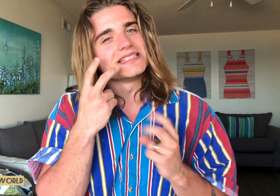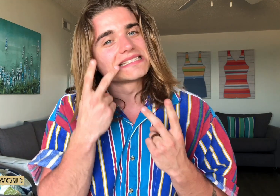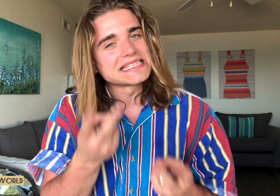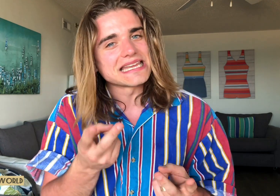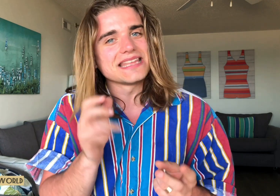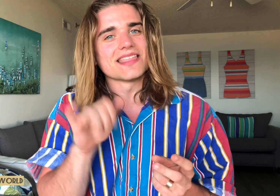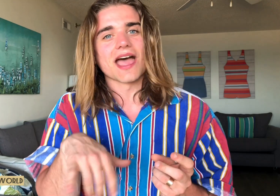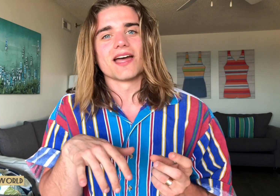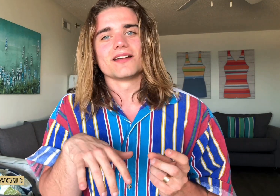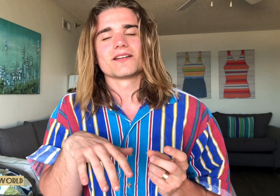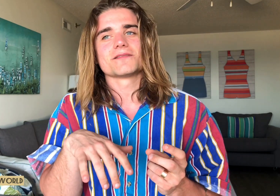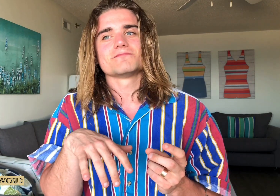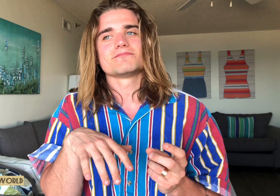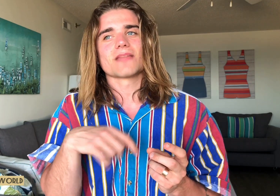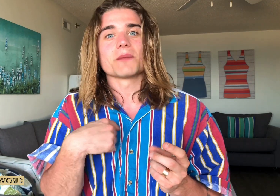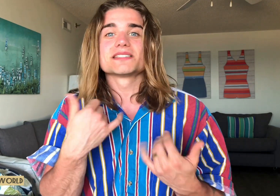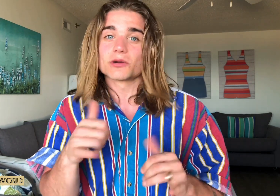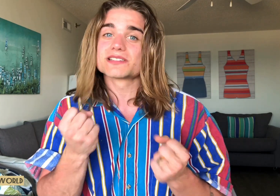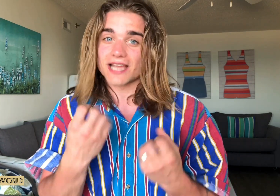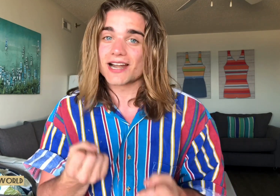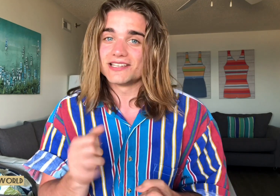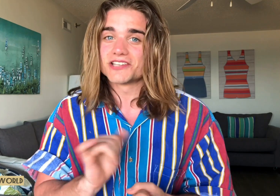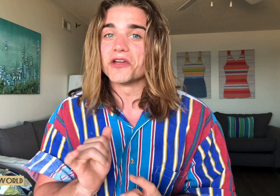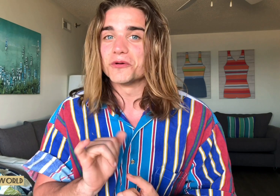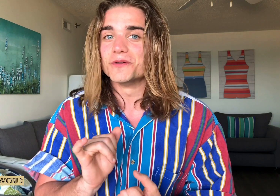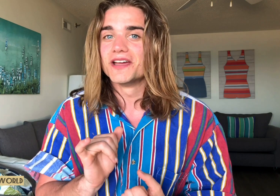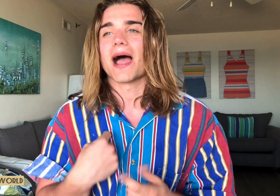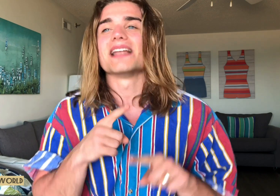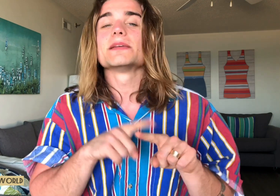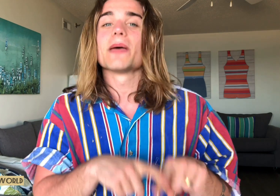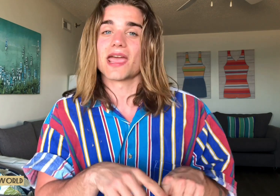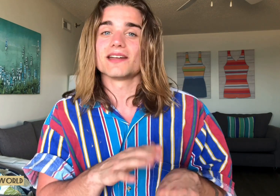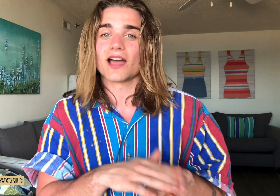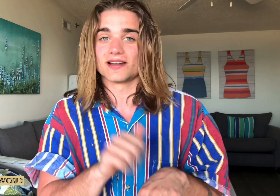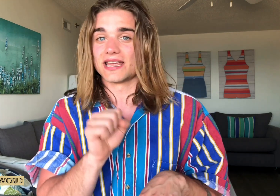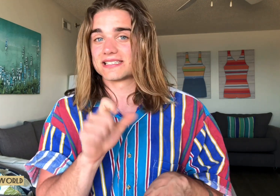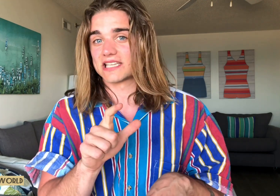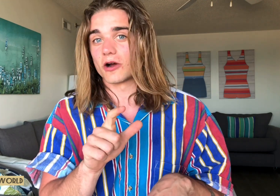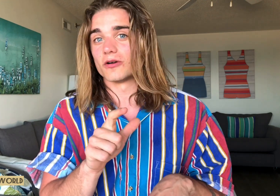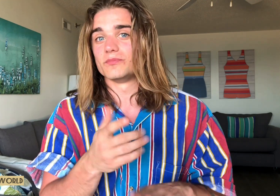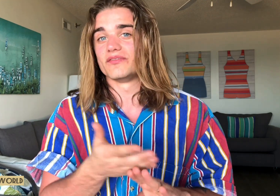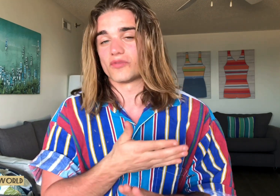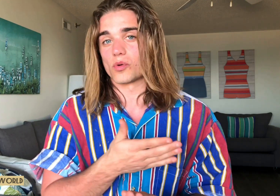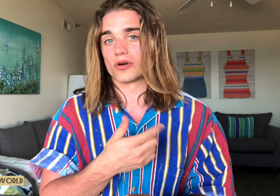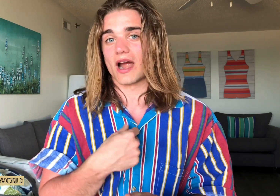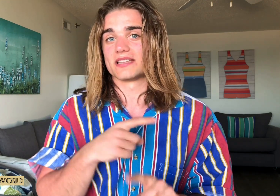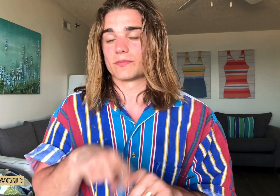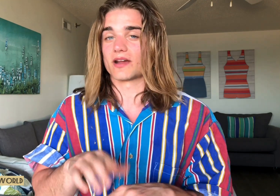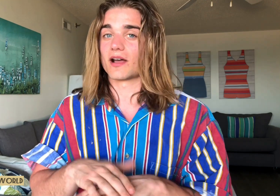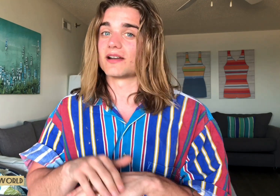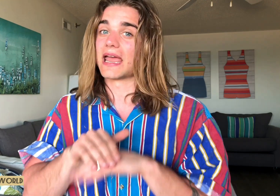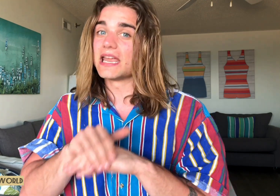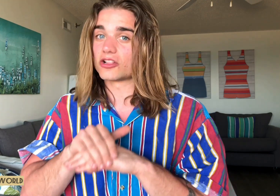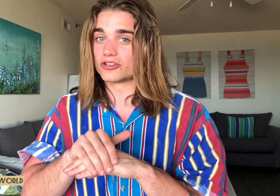see that I'm still signing too. I depend on ASL before I depend on English.